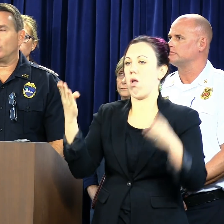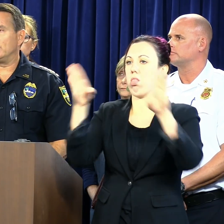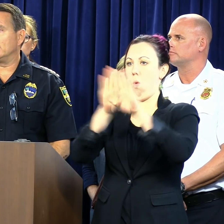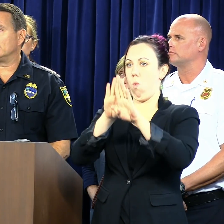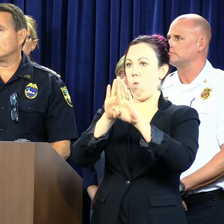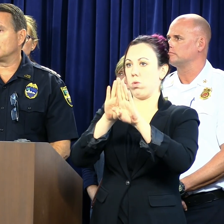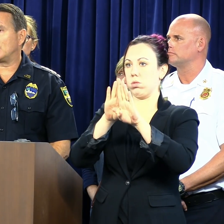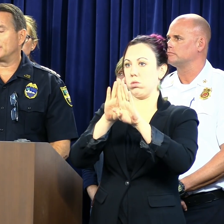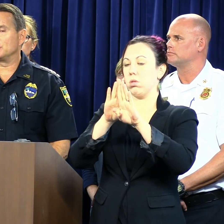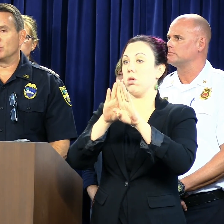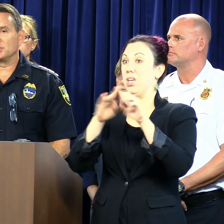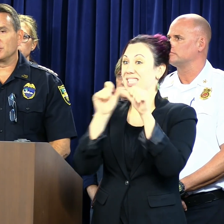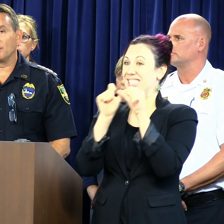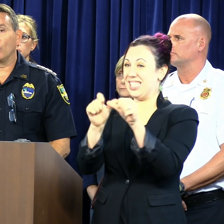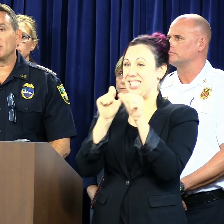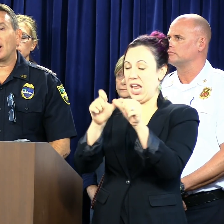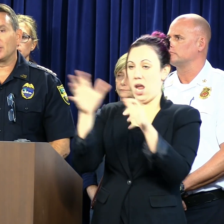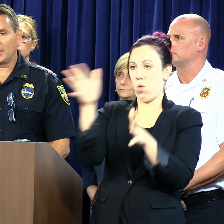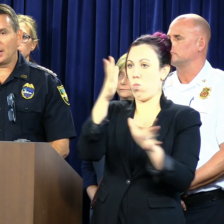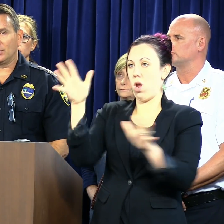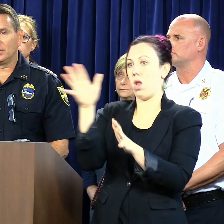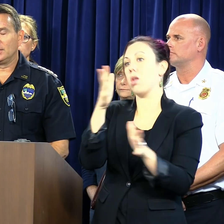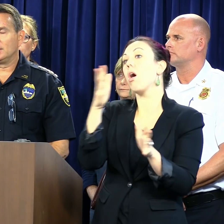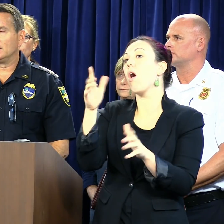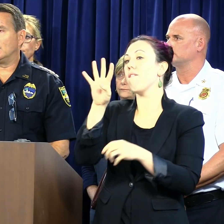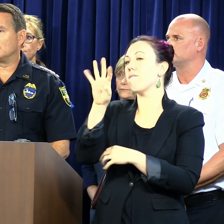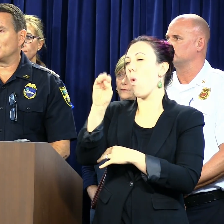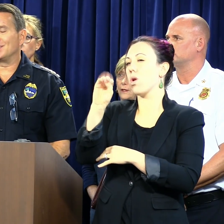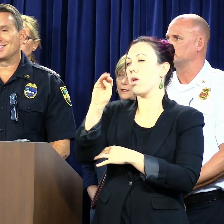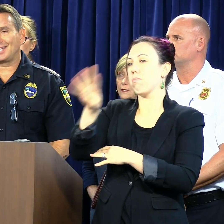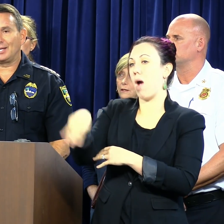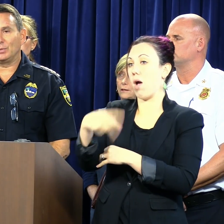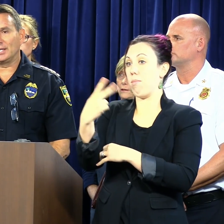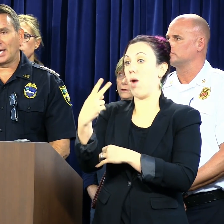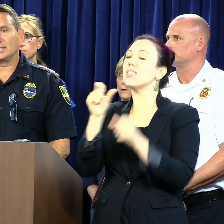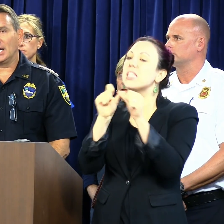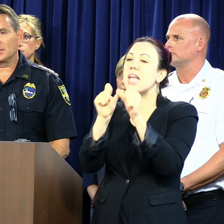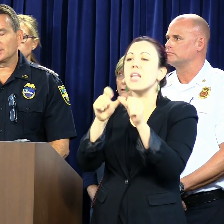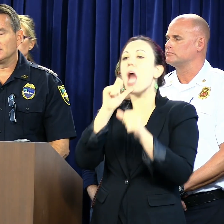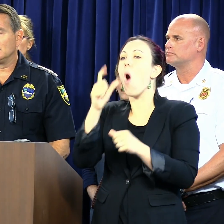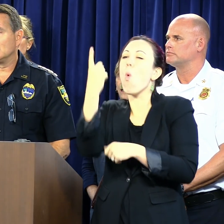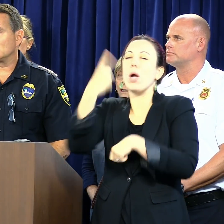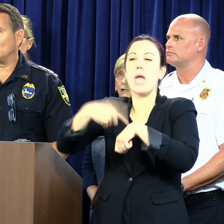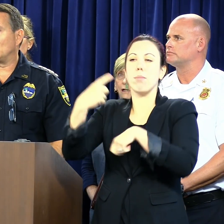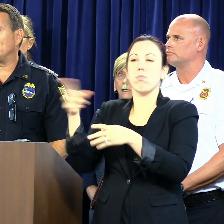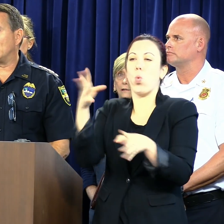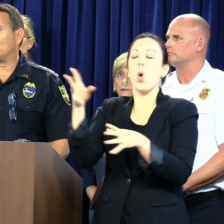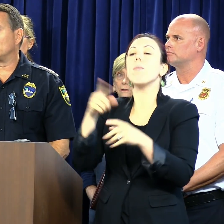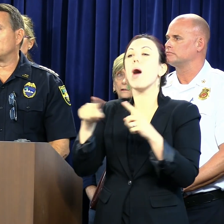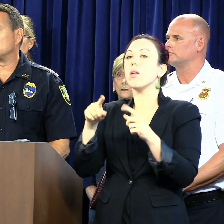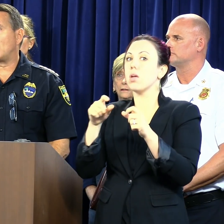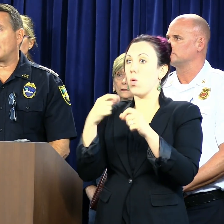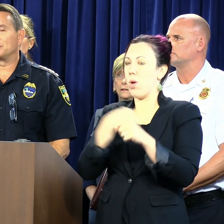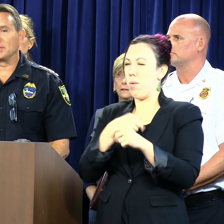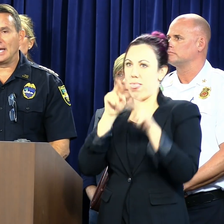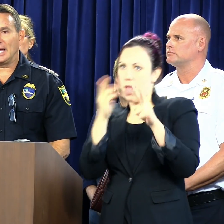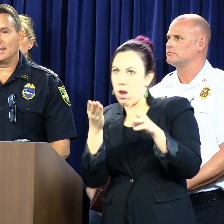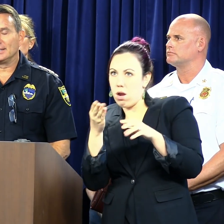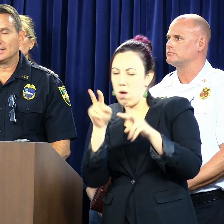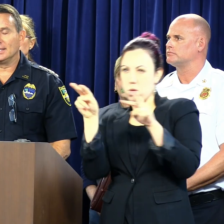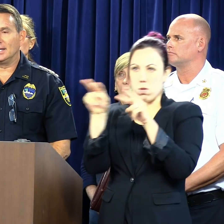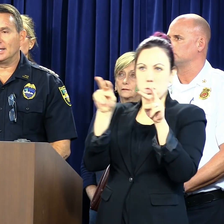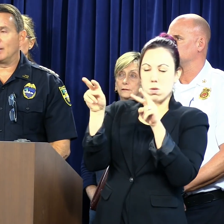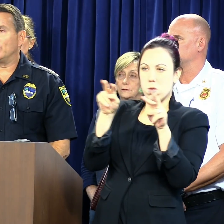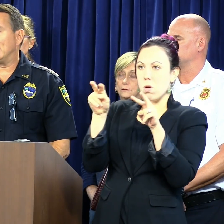sustained wind on top of those bridges of 40 miles an hour. So a sustained wind, not a gust. So we will be up on the bridges monitoring